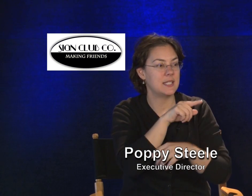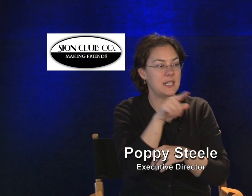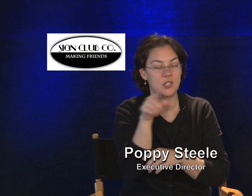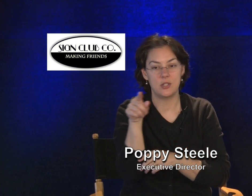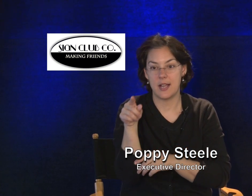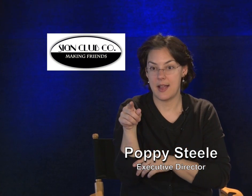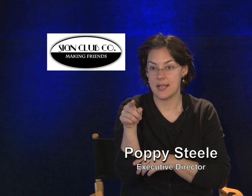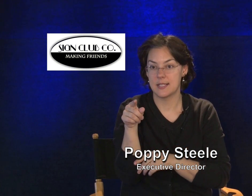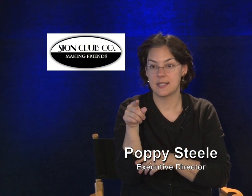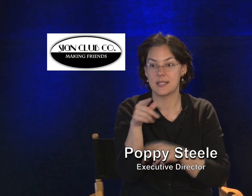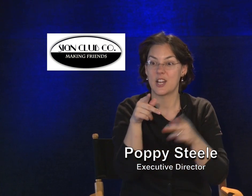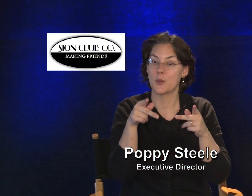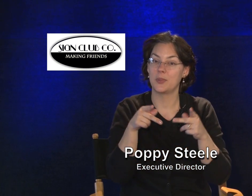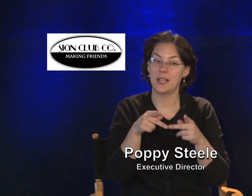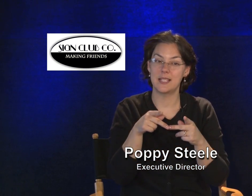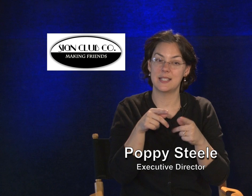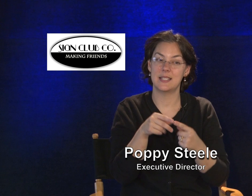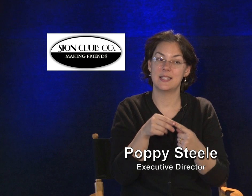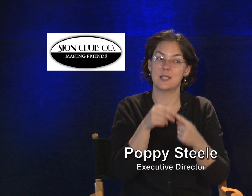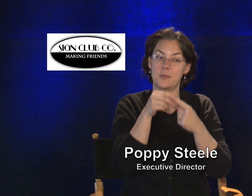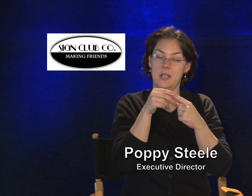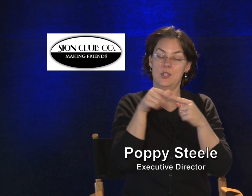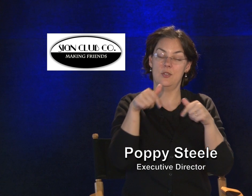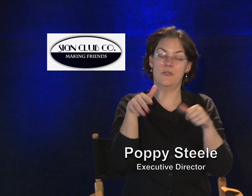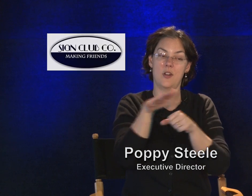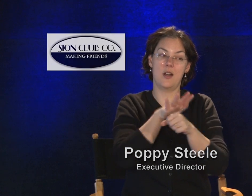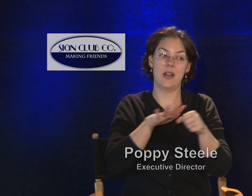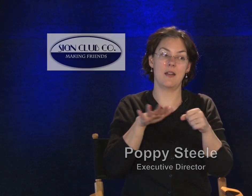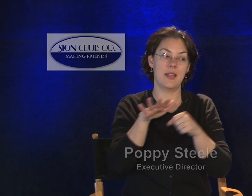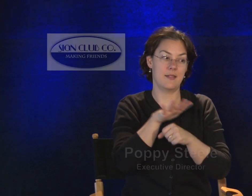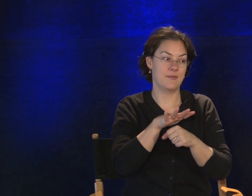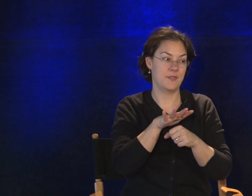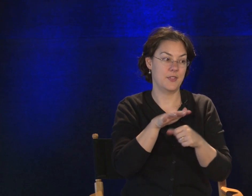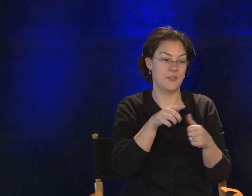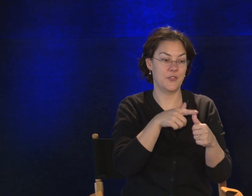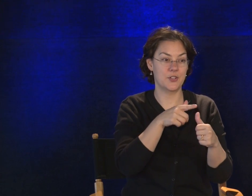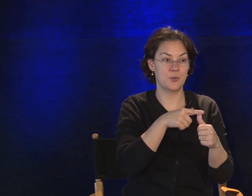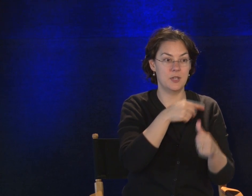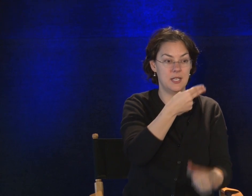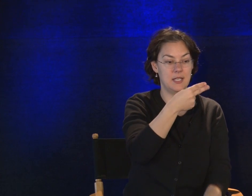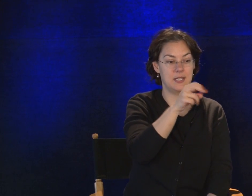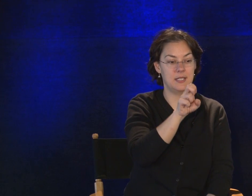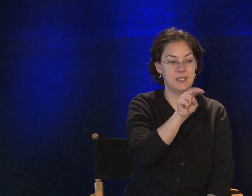teach you guys that are places special for our area. The first one is